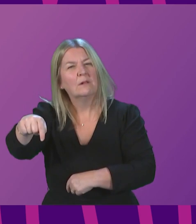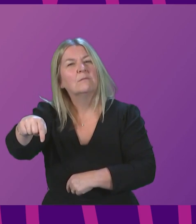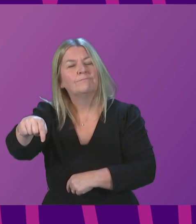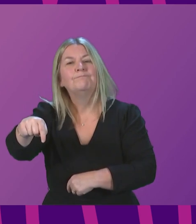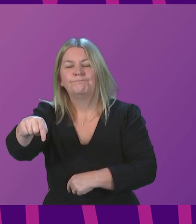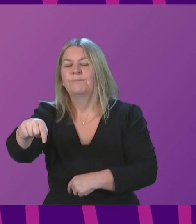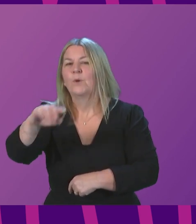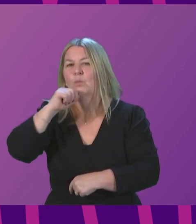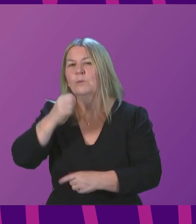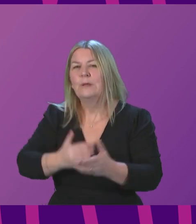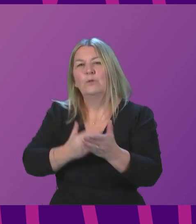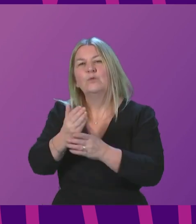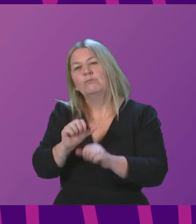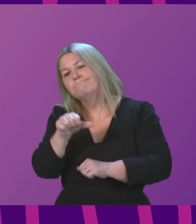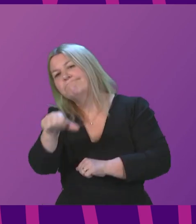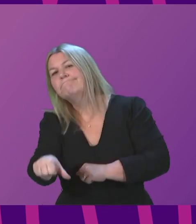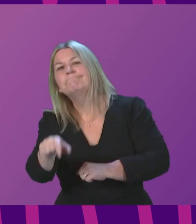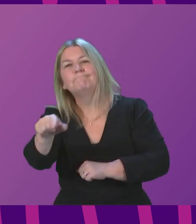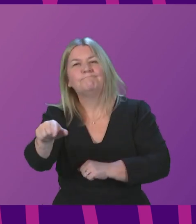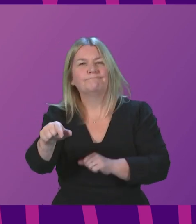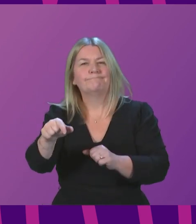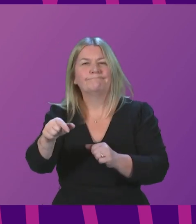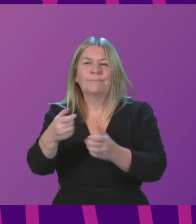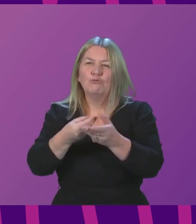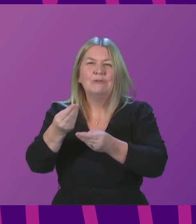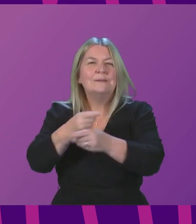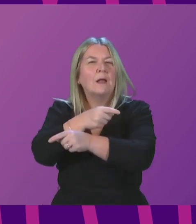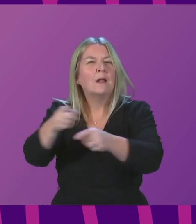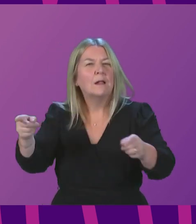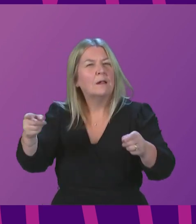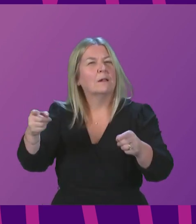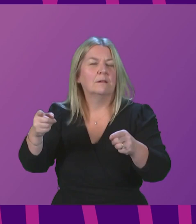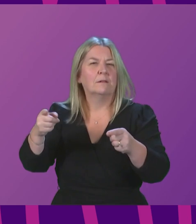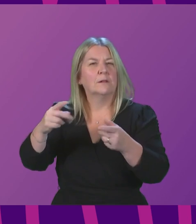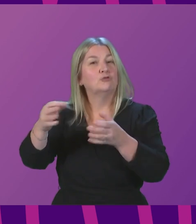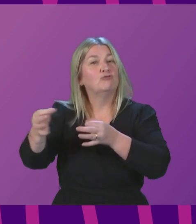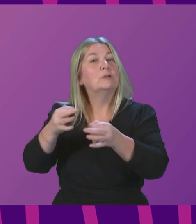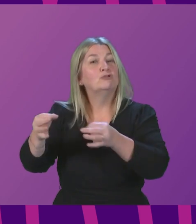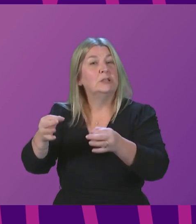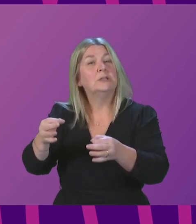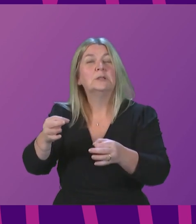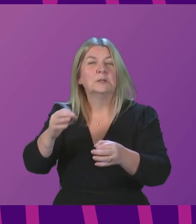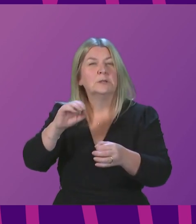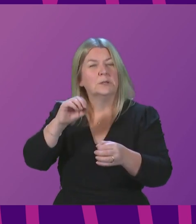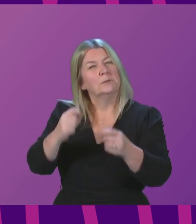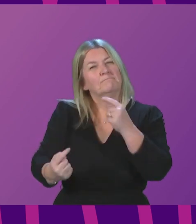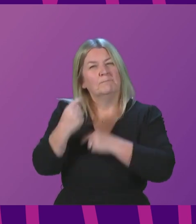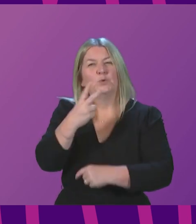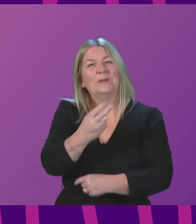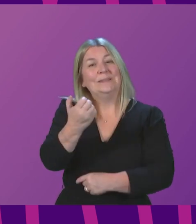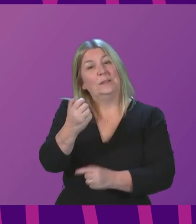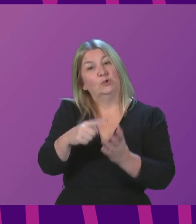forthcoming retail strategy I set out in a statement by the Minister, as I said, I think on the 26th of October. Mark Griffin.